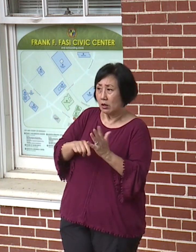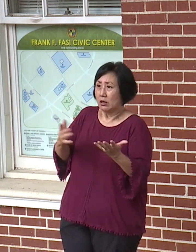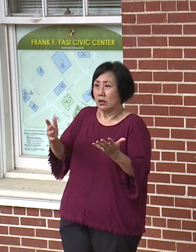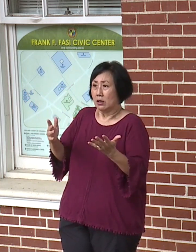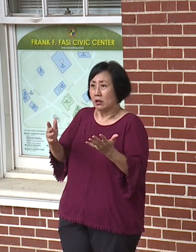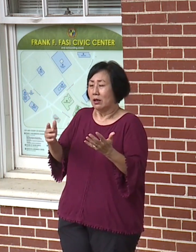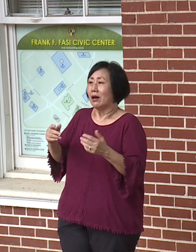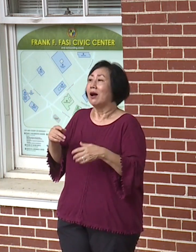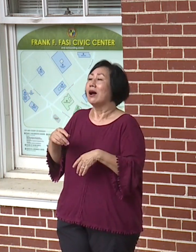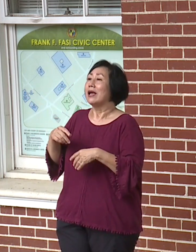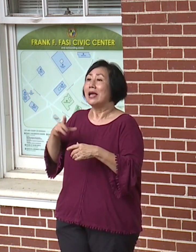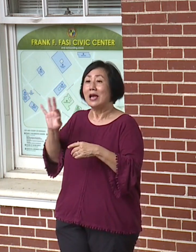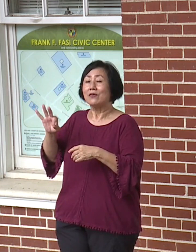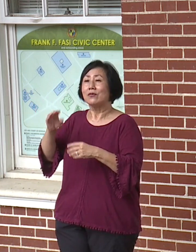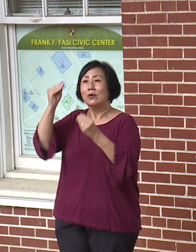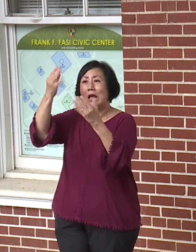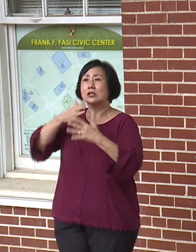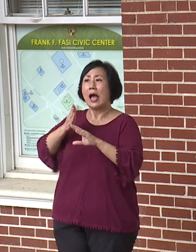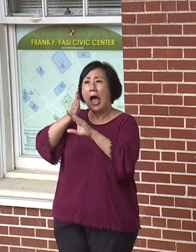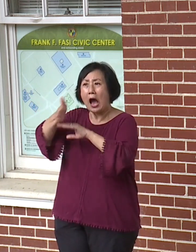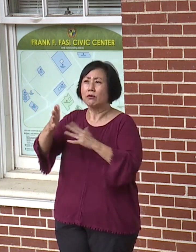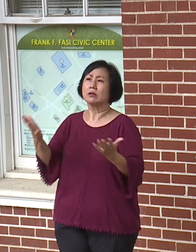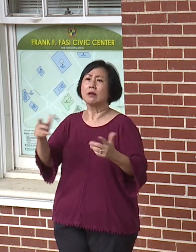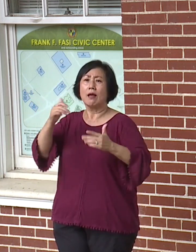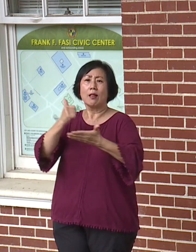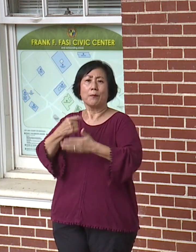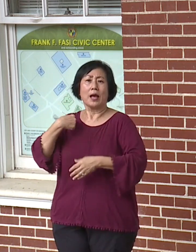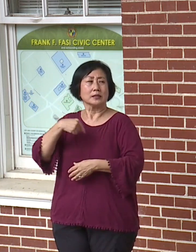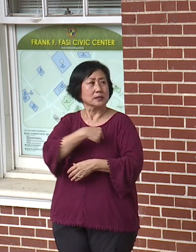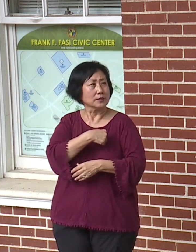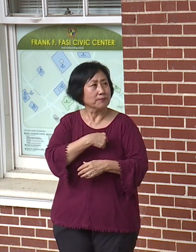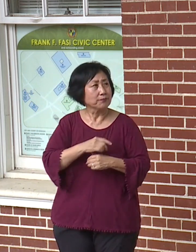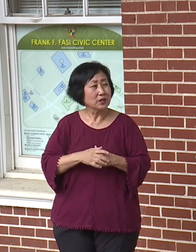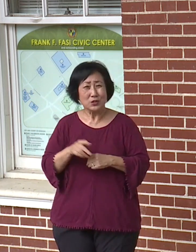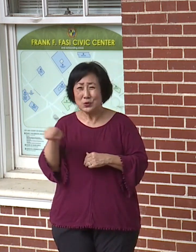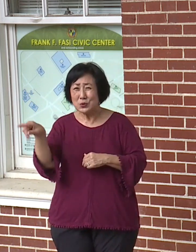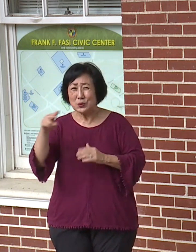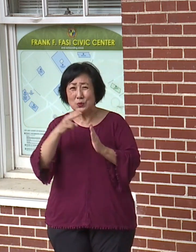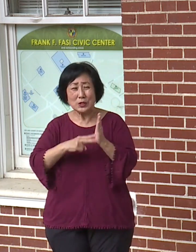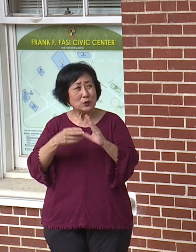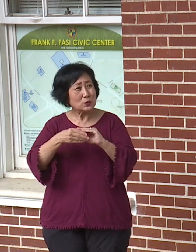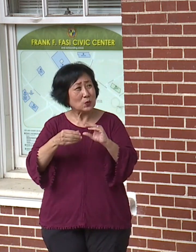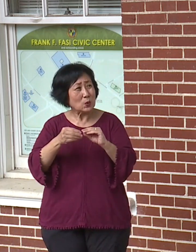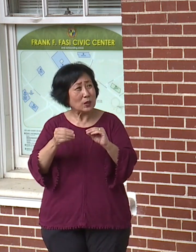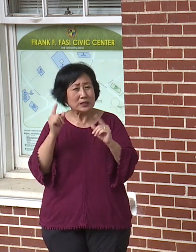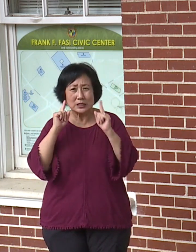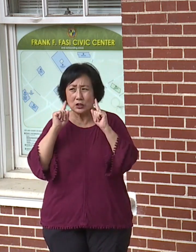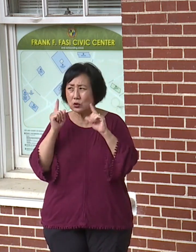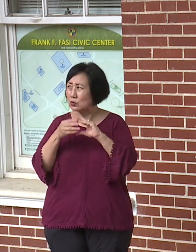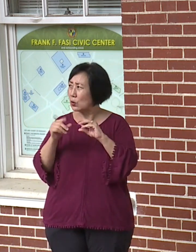the people of Oahu who are concerned about opening up the visitors. You read about it. You hear about it.